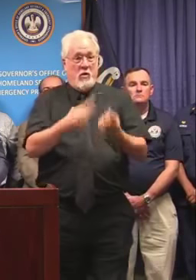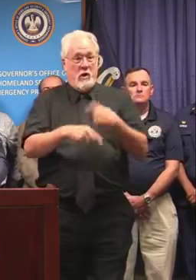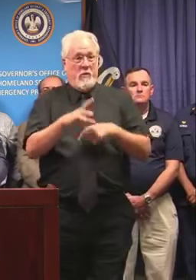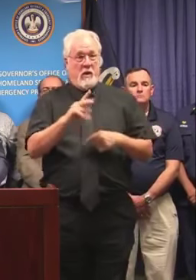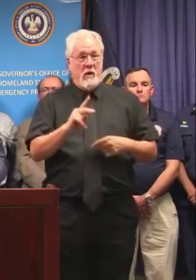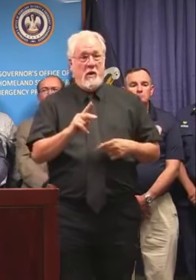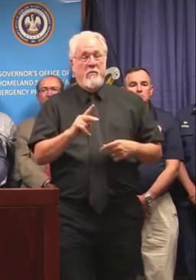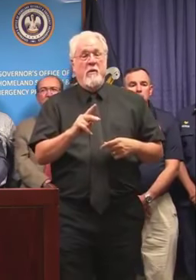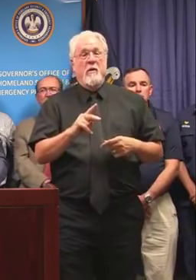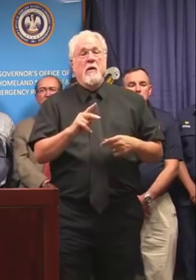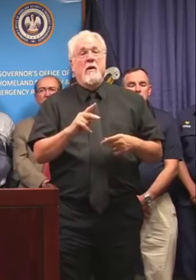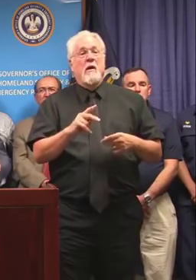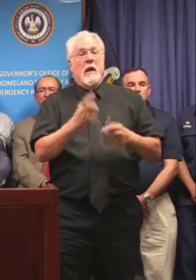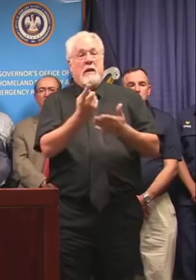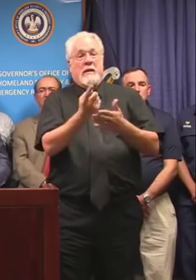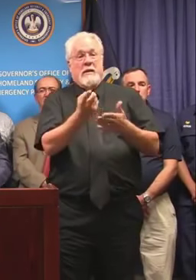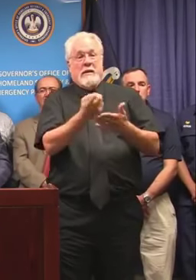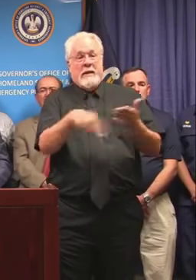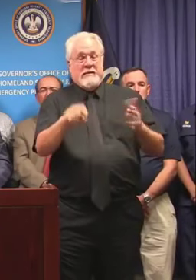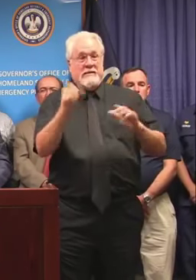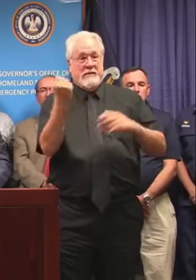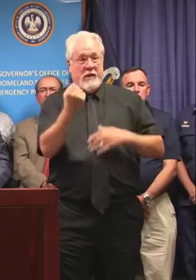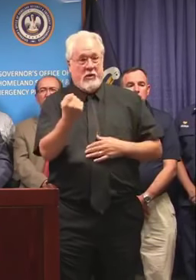up next Saturday.